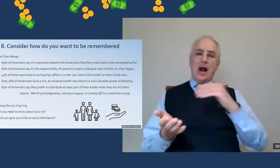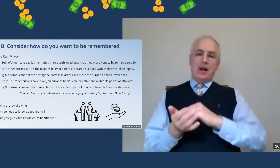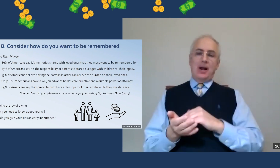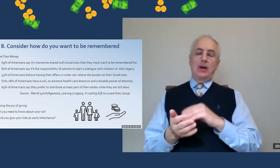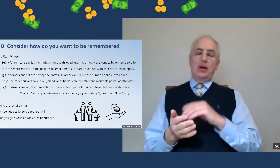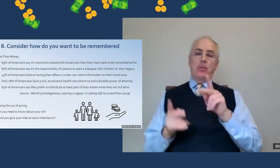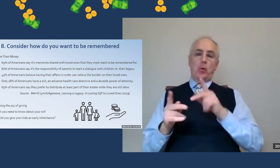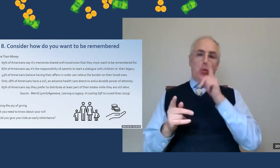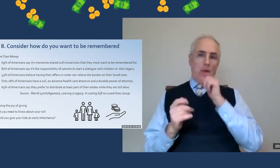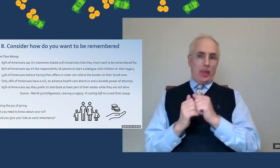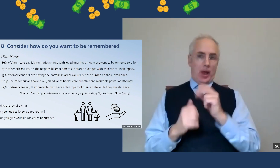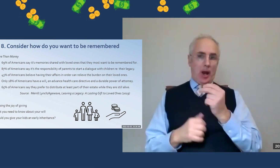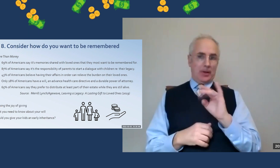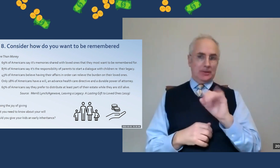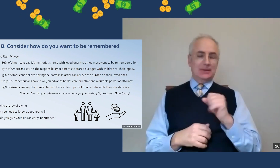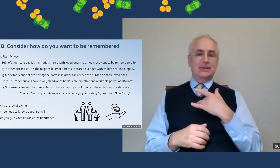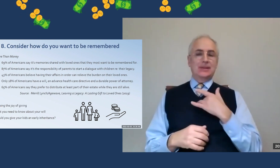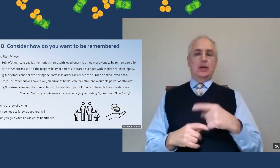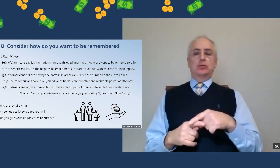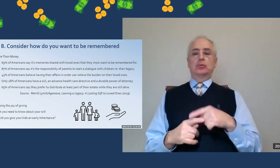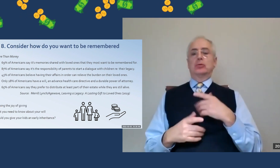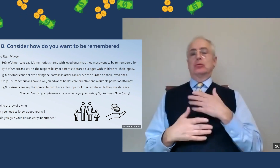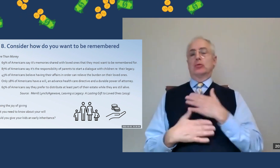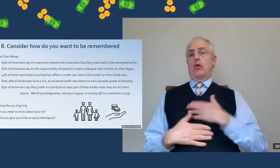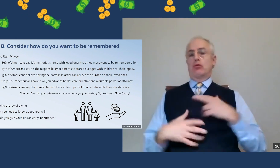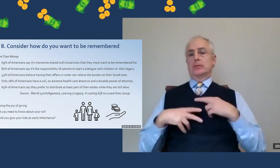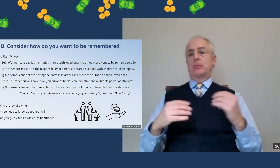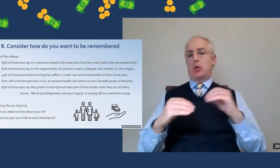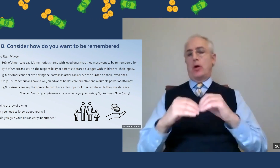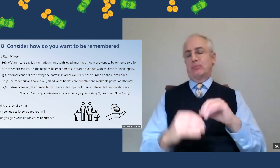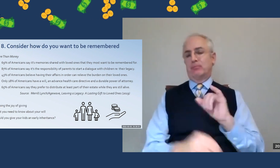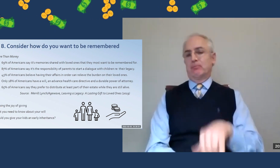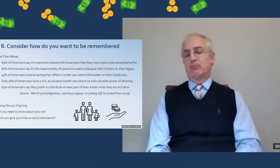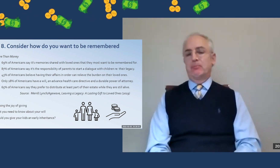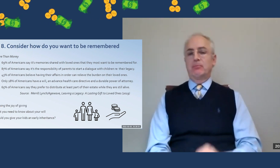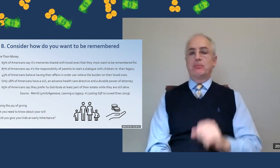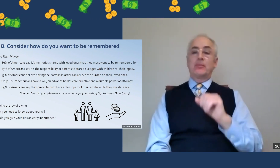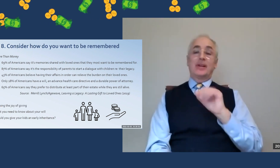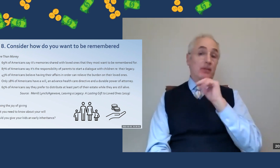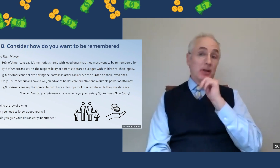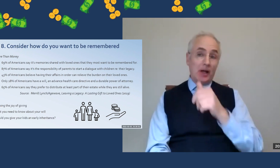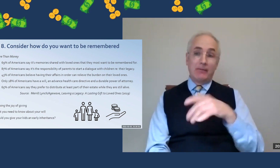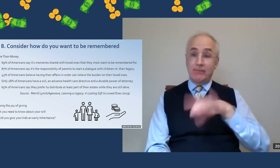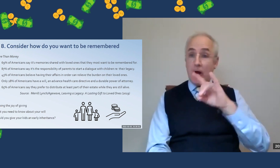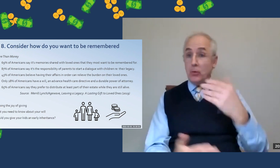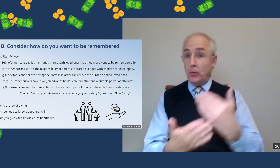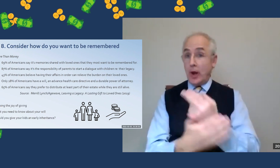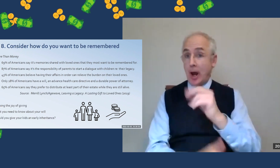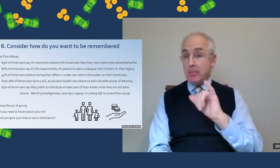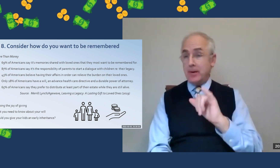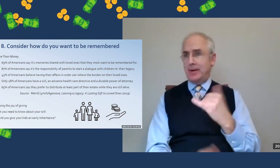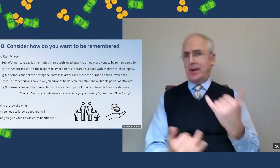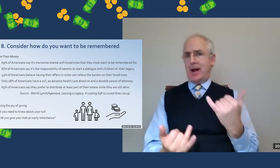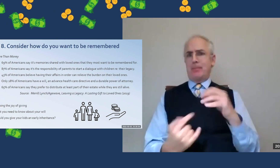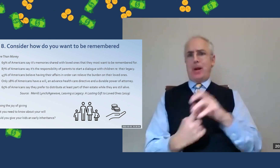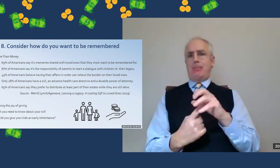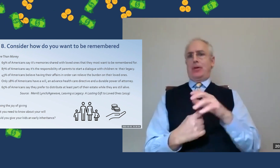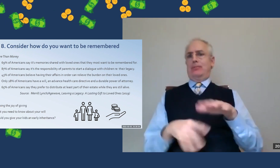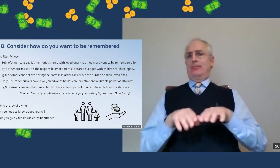And so people have a variety of situations, but people with hobbies typically enjoy retirement more than those without.